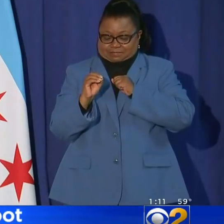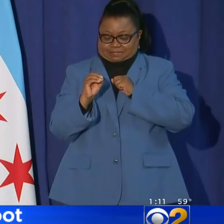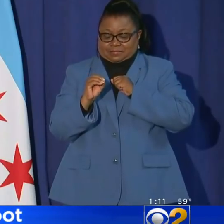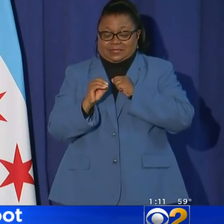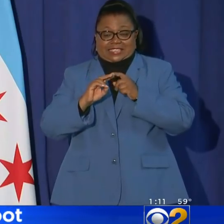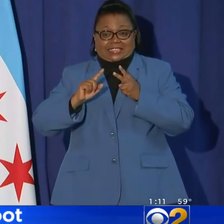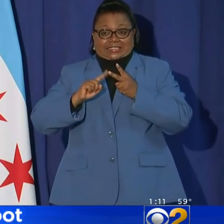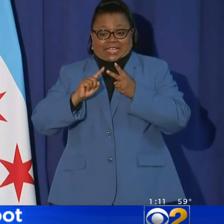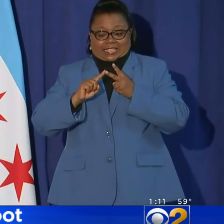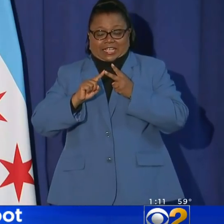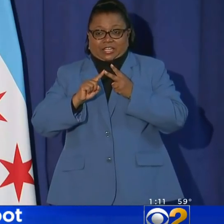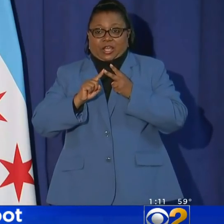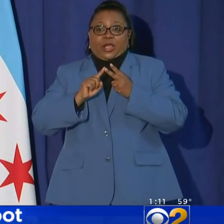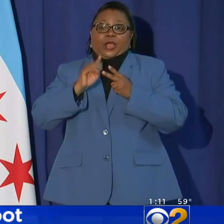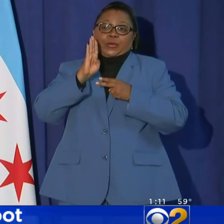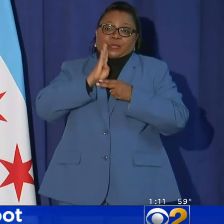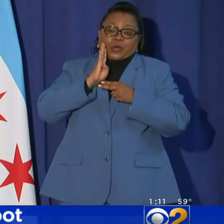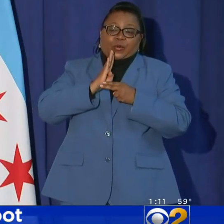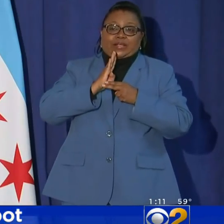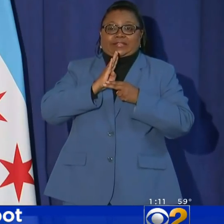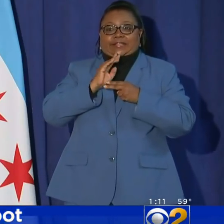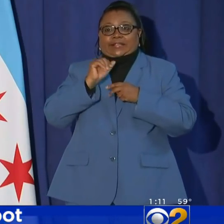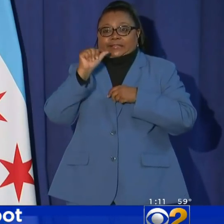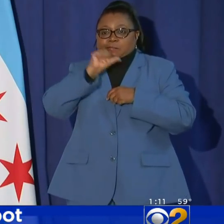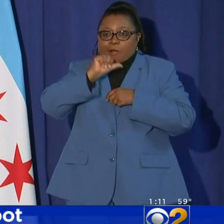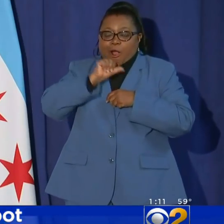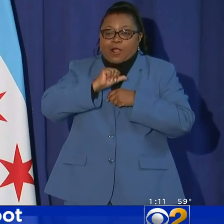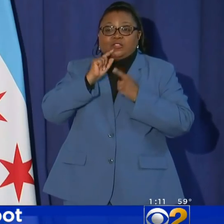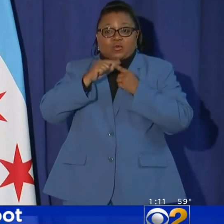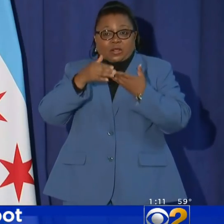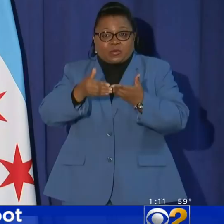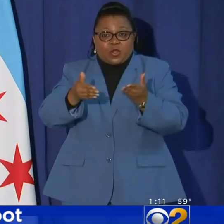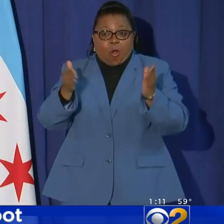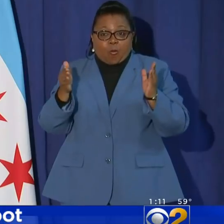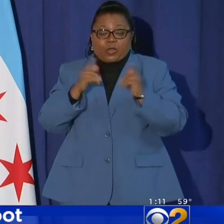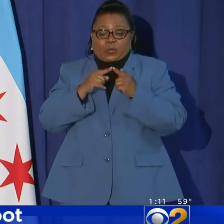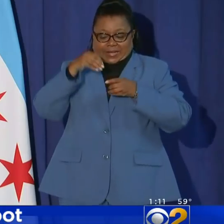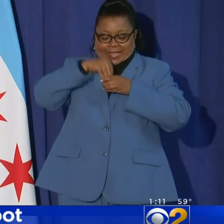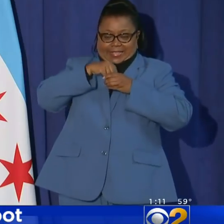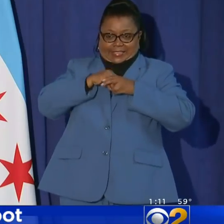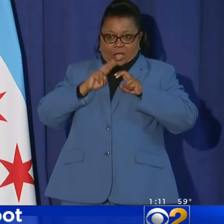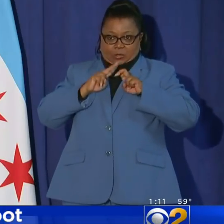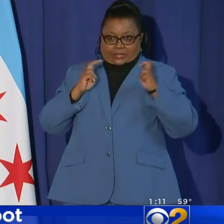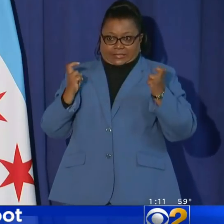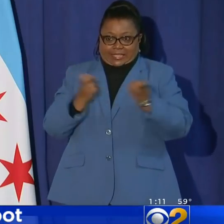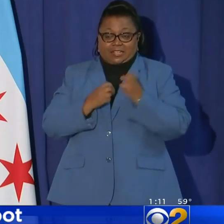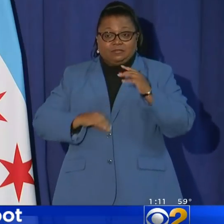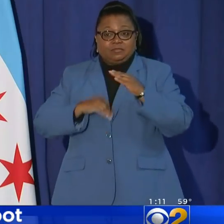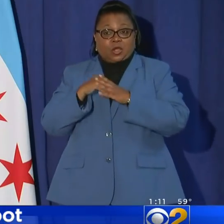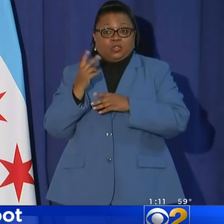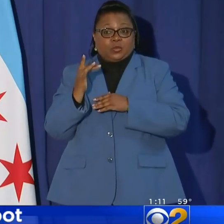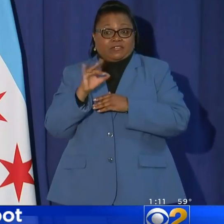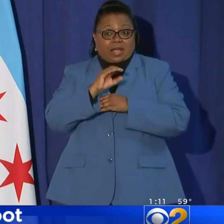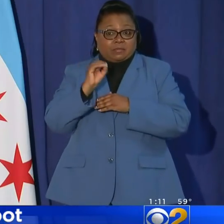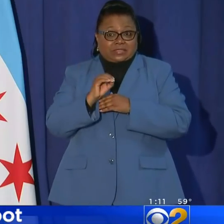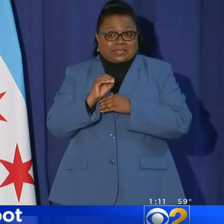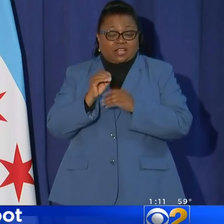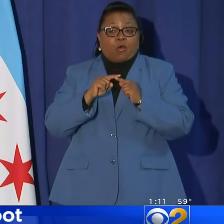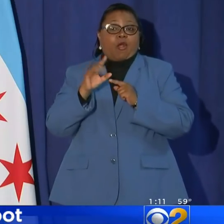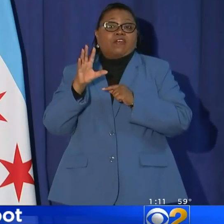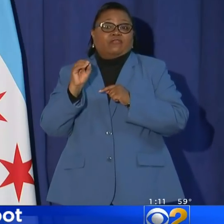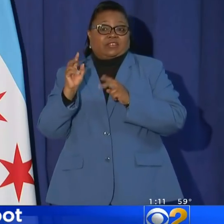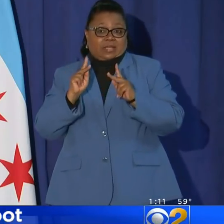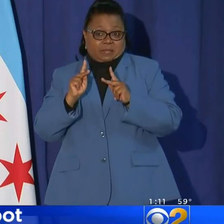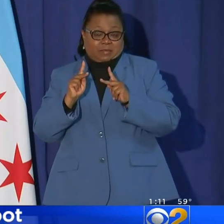Second, breweries, taverns and bars may reopen with indoor seating at 25% capacity or